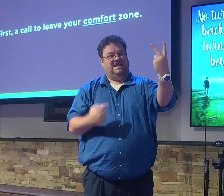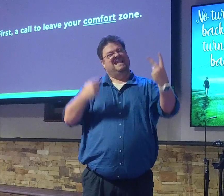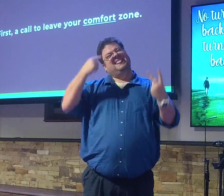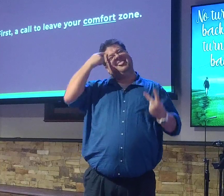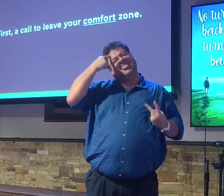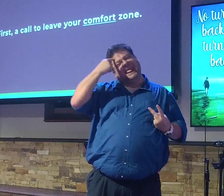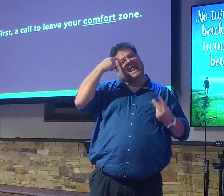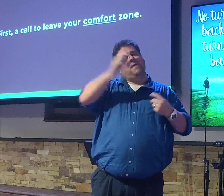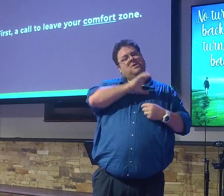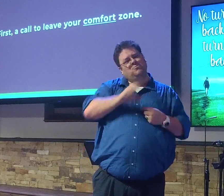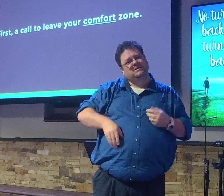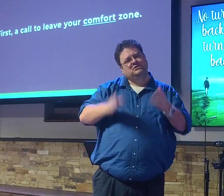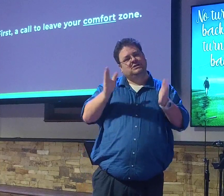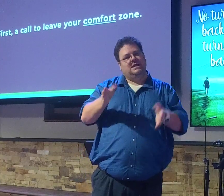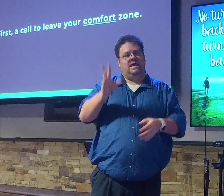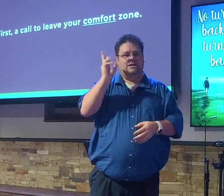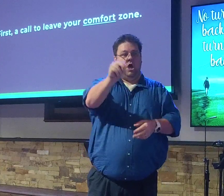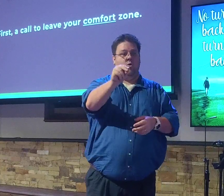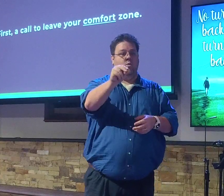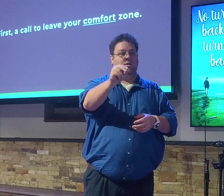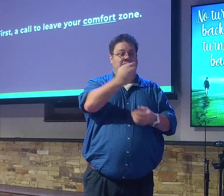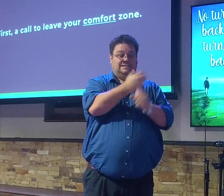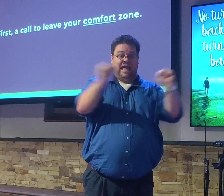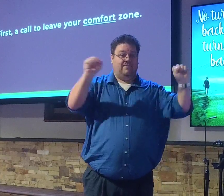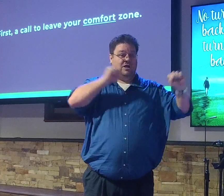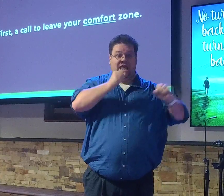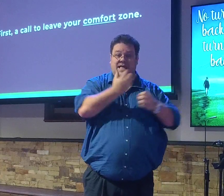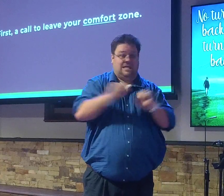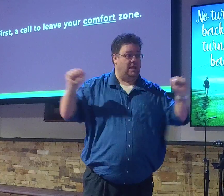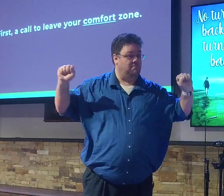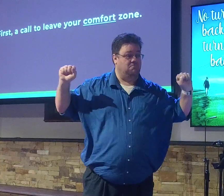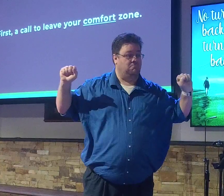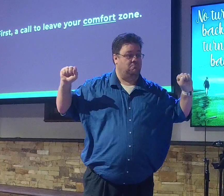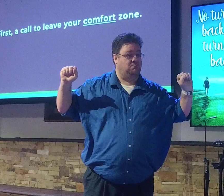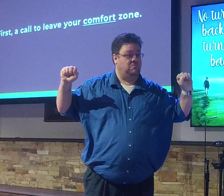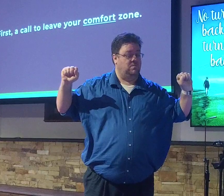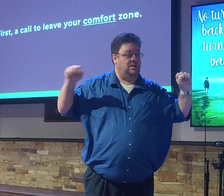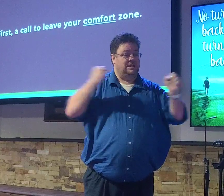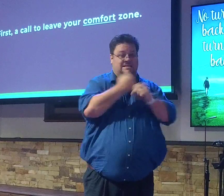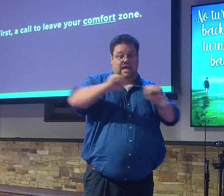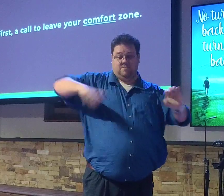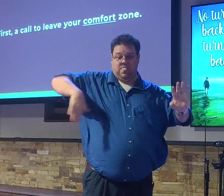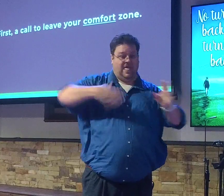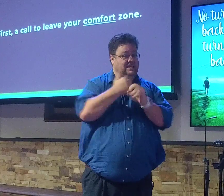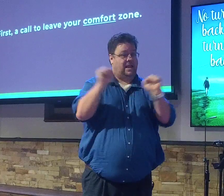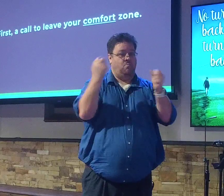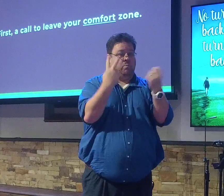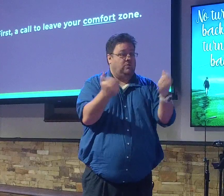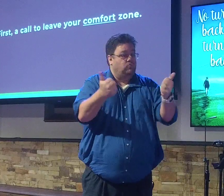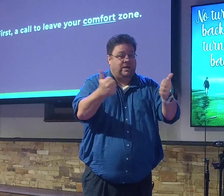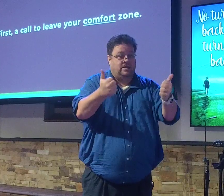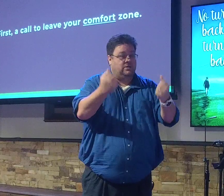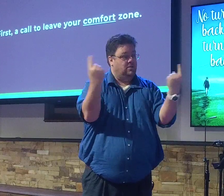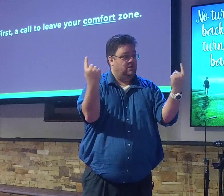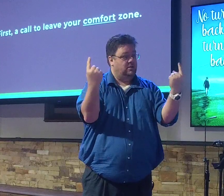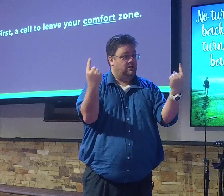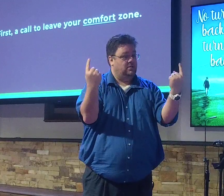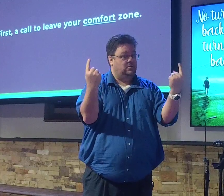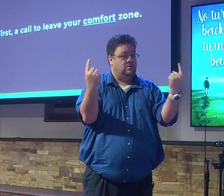No. Either you've entered into a relationship with Jesus or you haven't. You know? Some people I've talked to, they'll be like, you know, well, you know what?